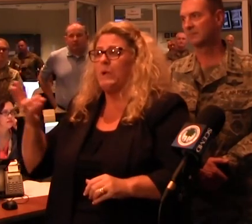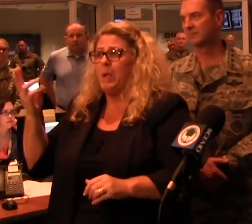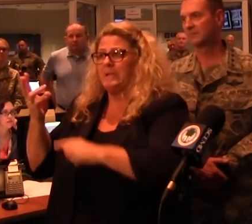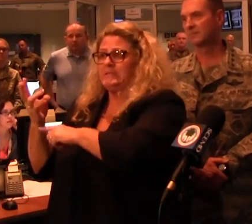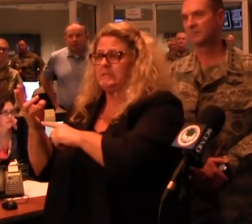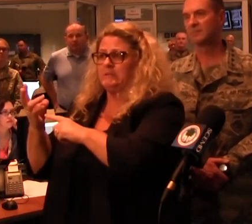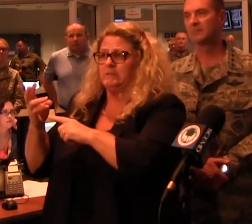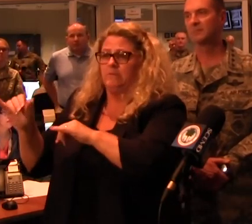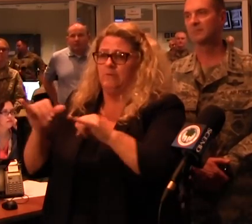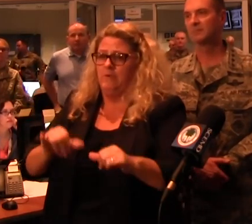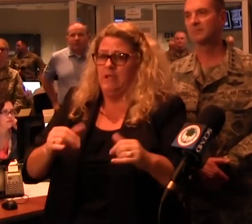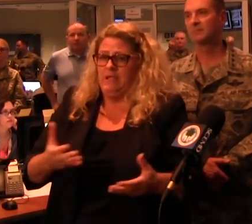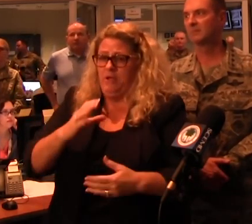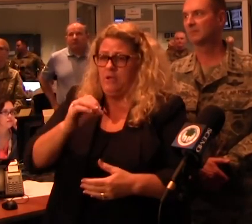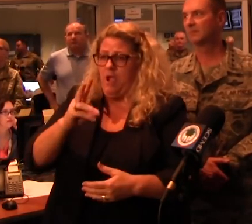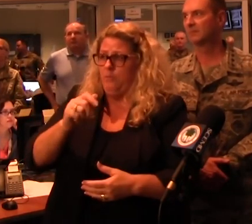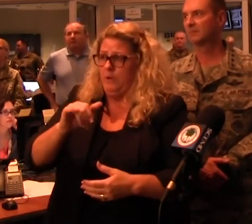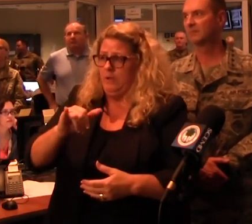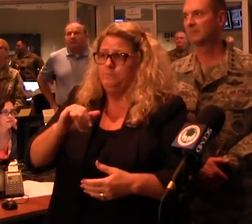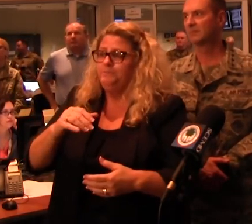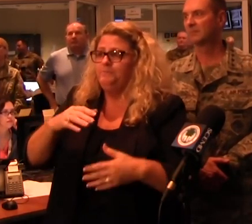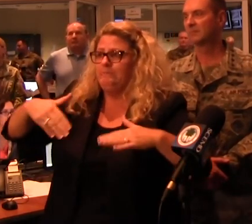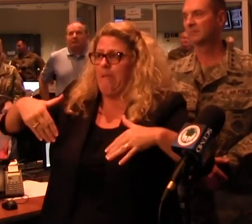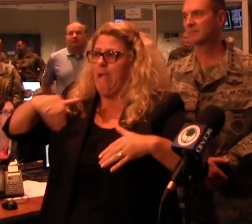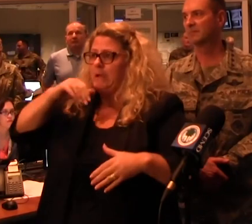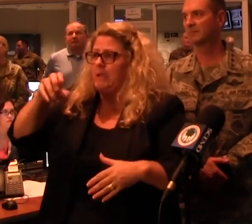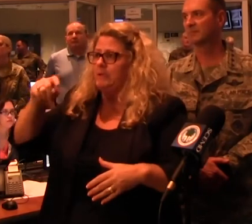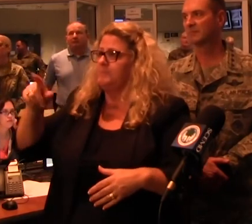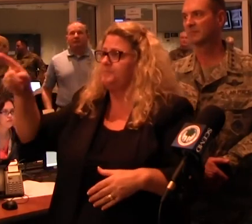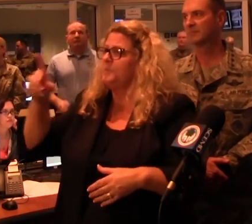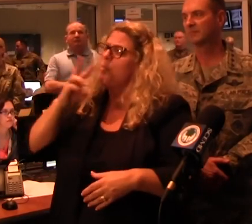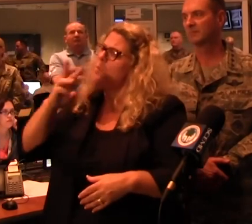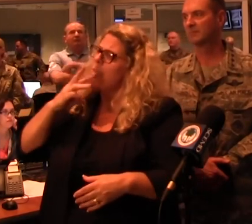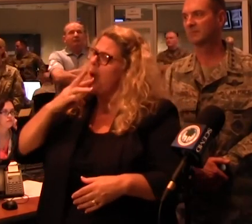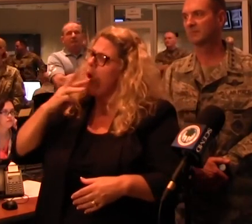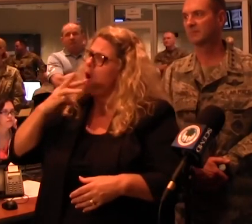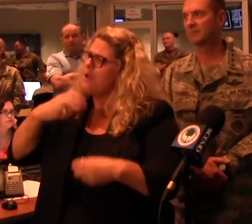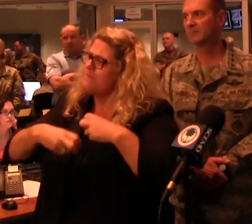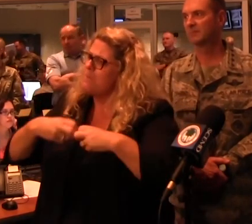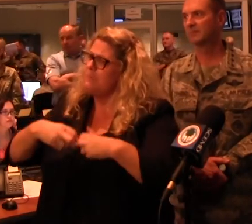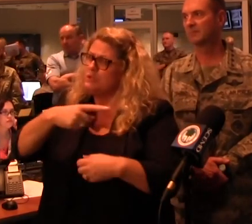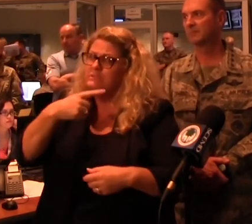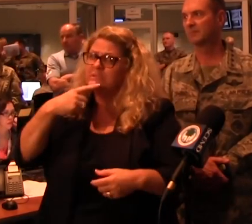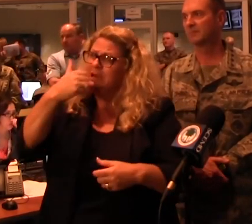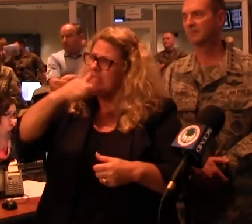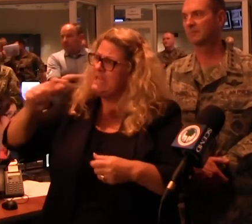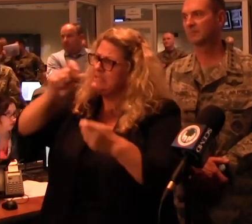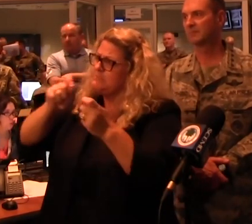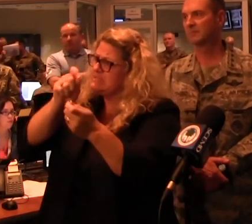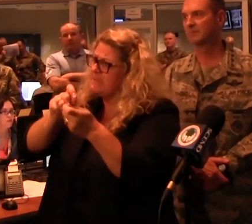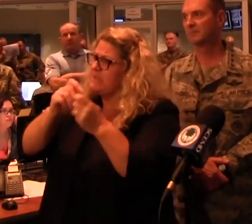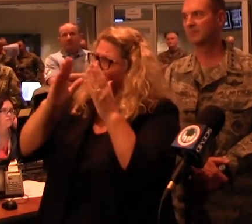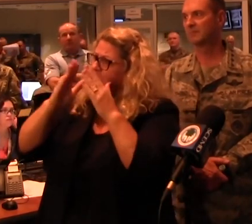to happen here, and so far it has not. Governor, you mentioned the water supply problems. Is there a city or a town with an acute problem with the water Yes,